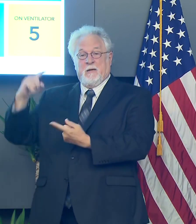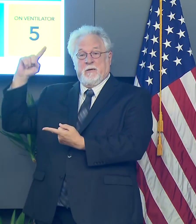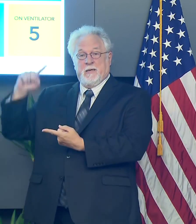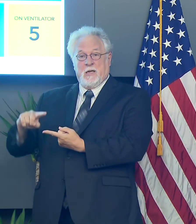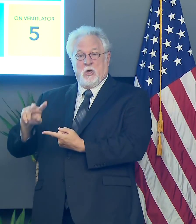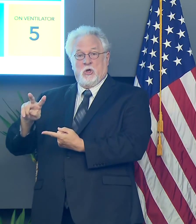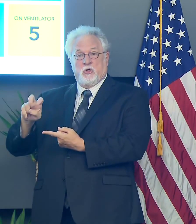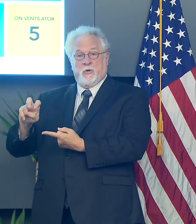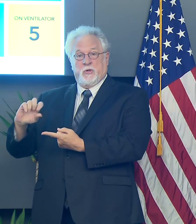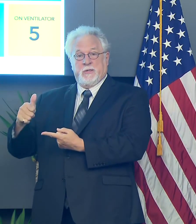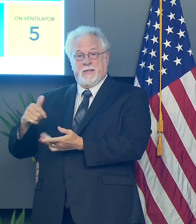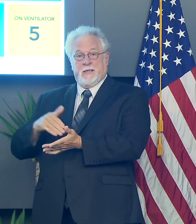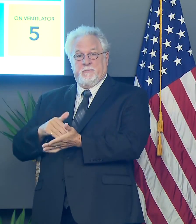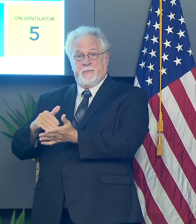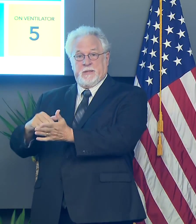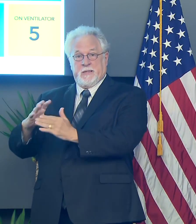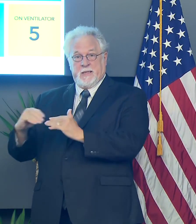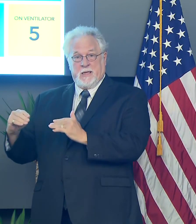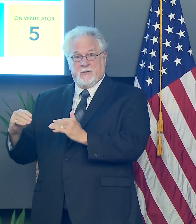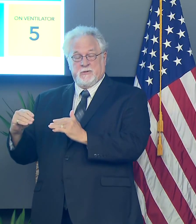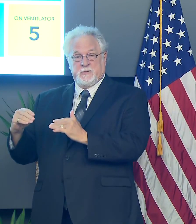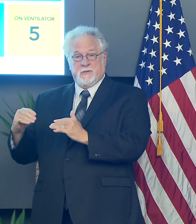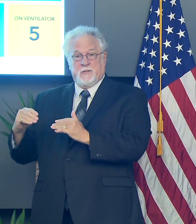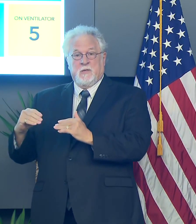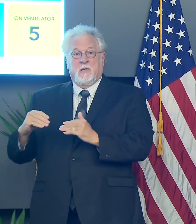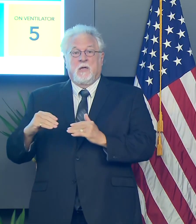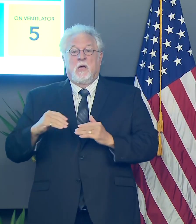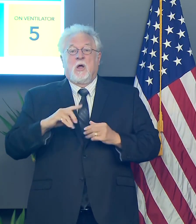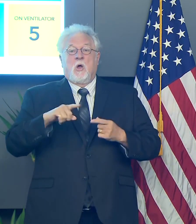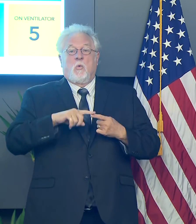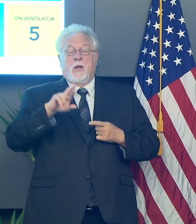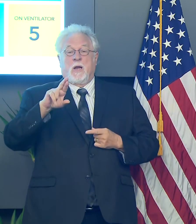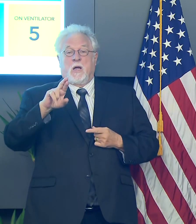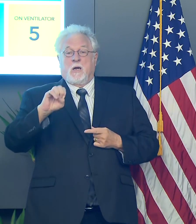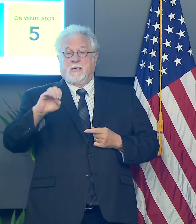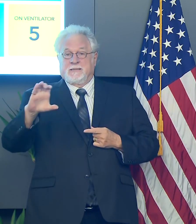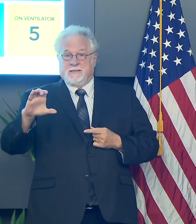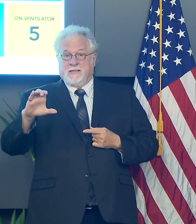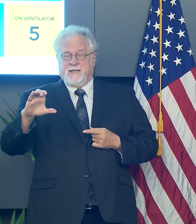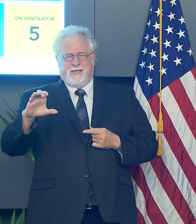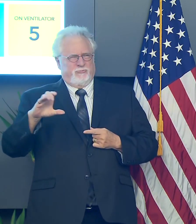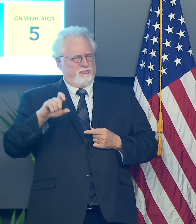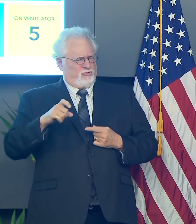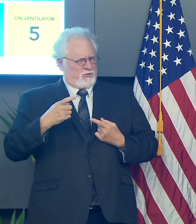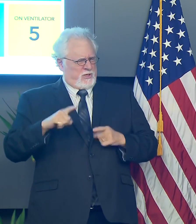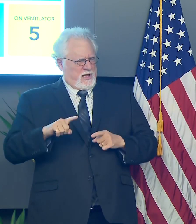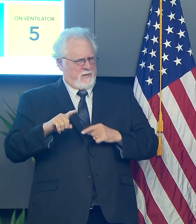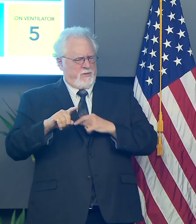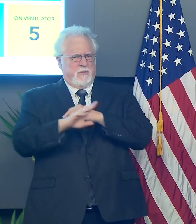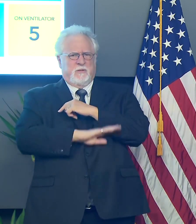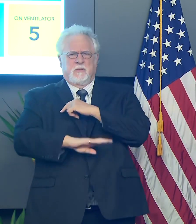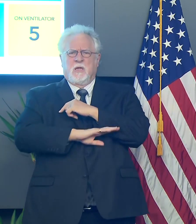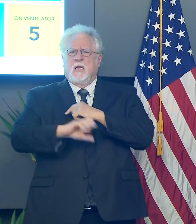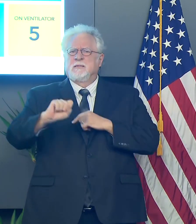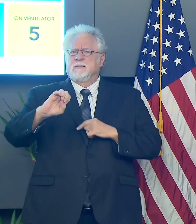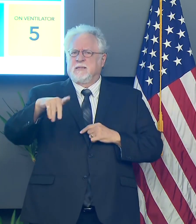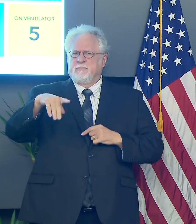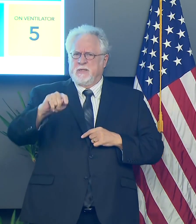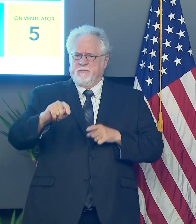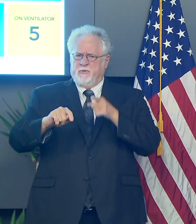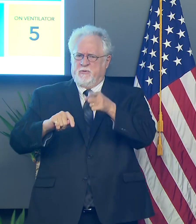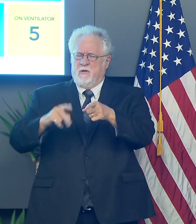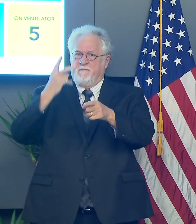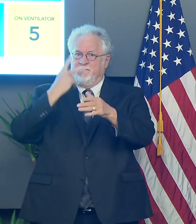to $210 million. Uh, once the RAC, uh, which should happen in September, predict,